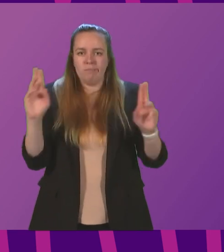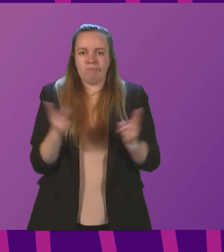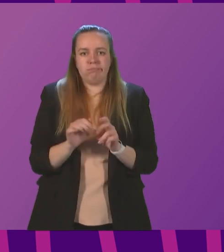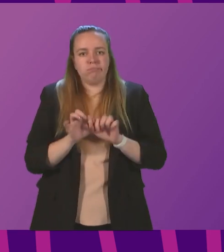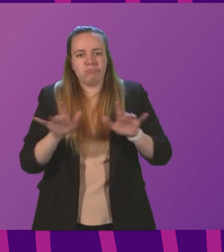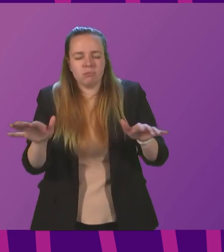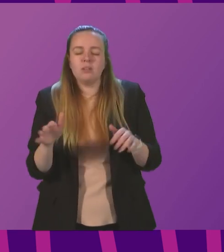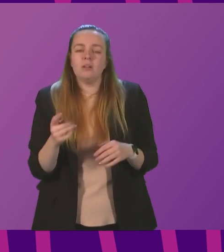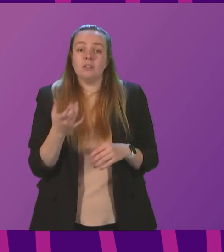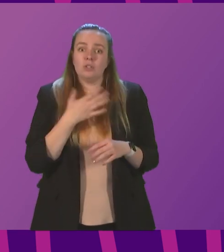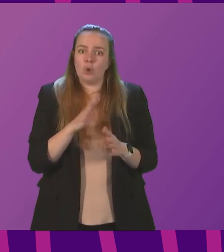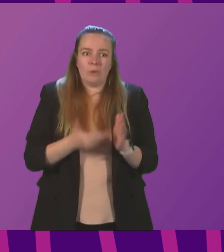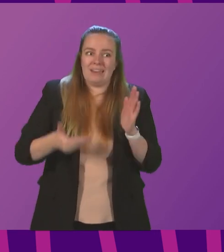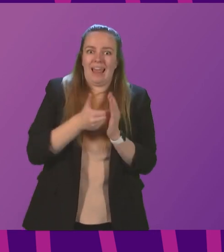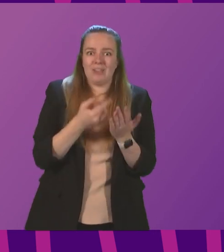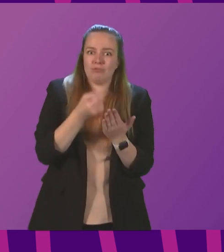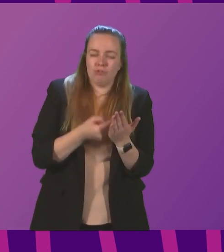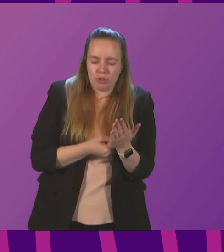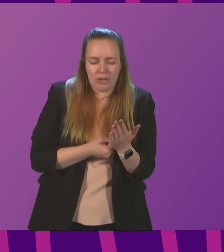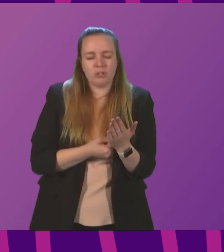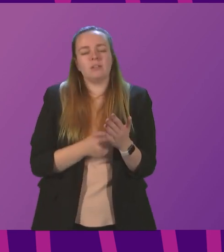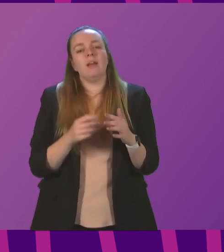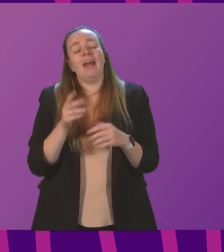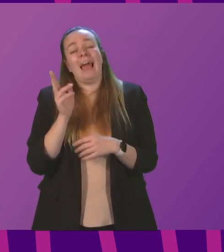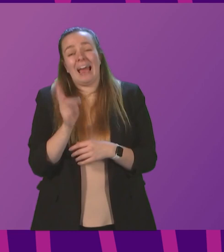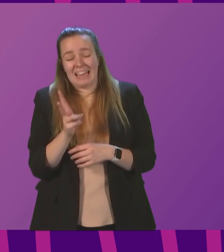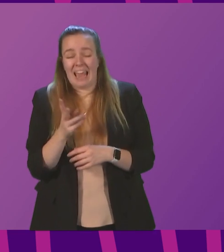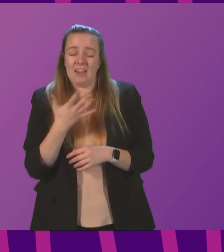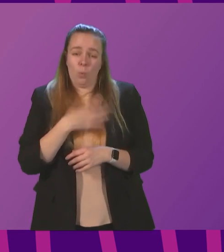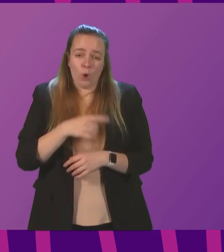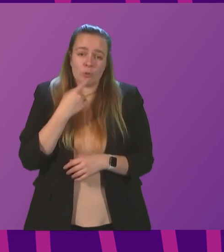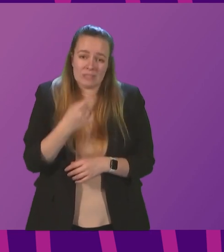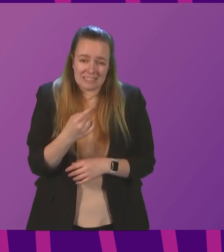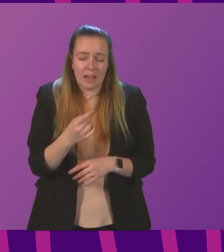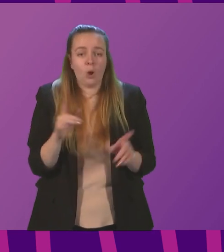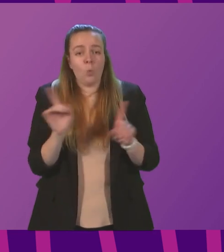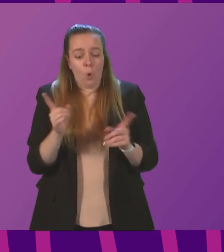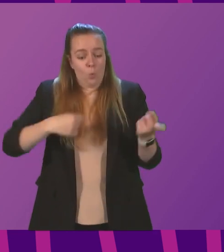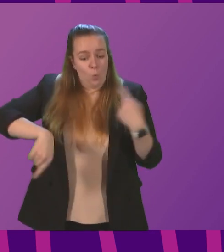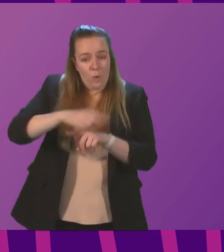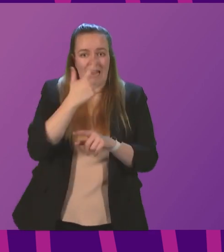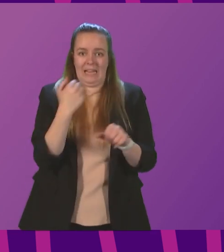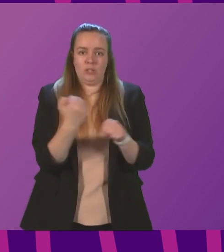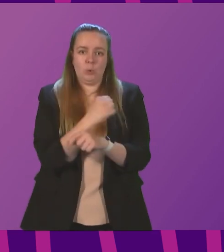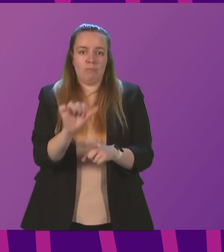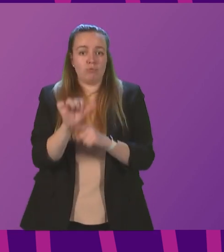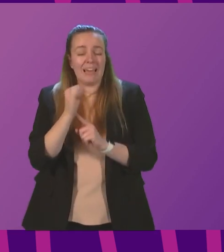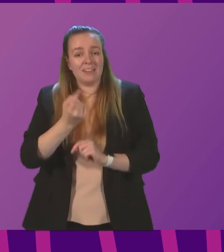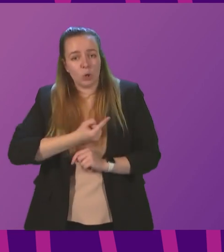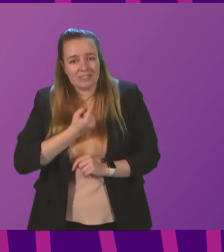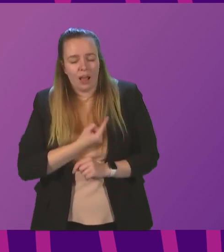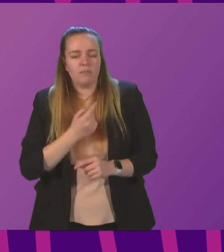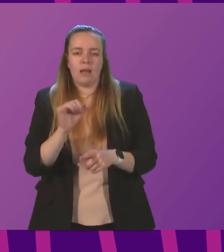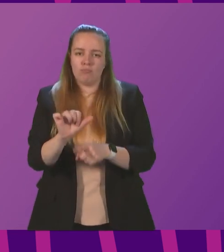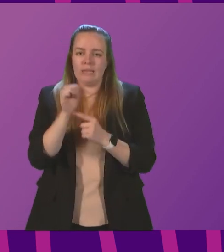without additional restrictions. I will close again by reiterating what we can all do to protect ourselves and